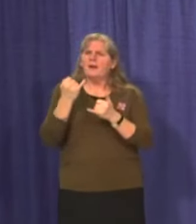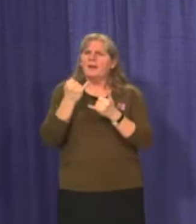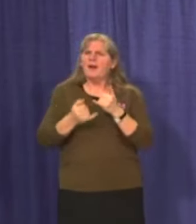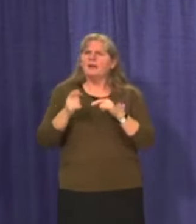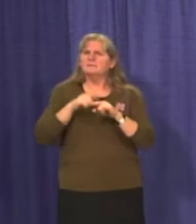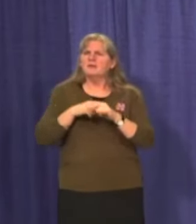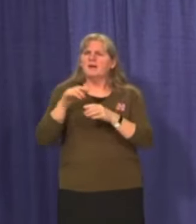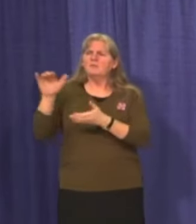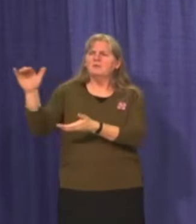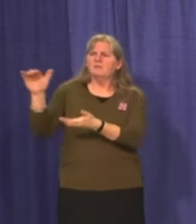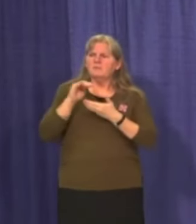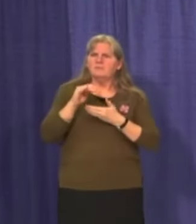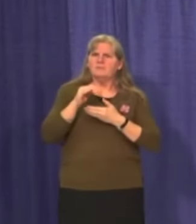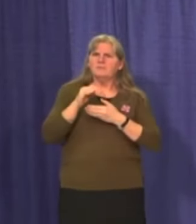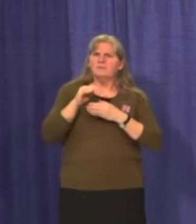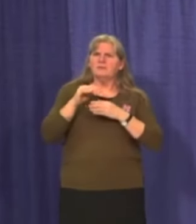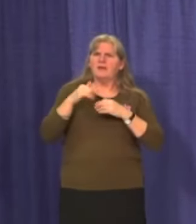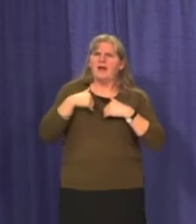was.